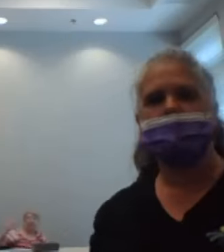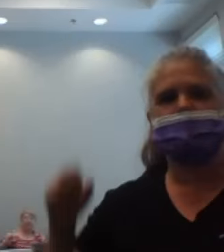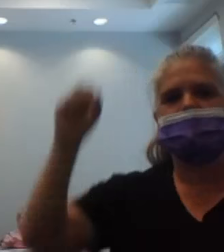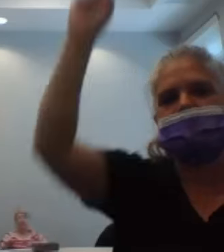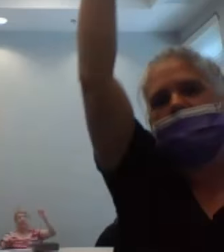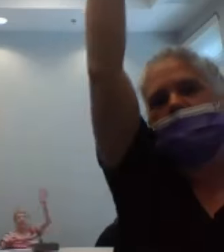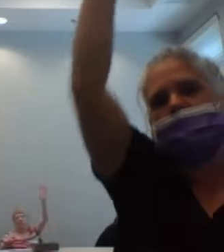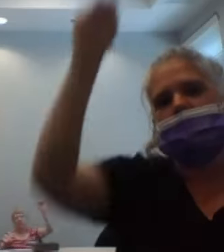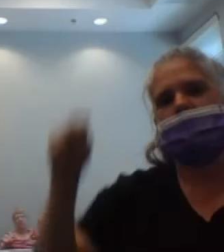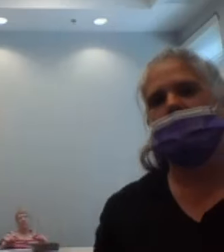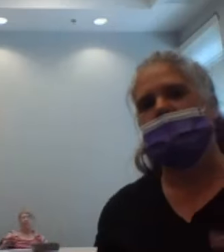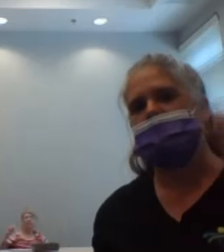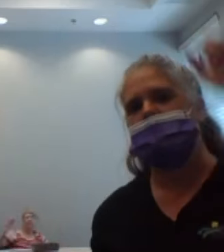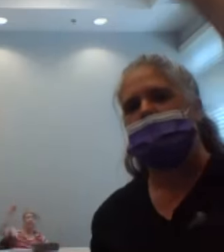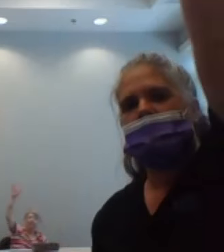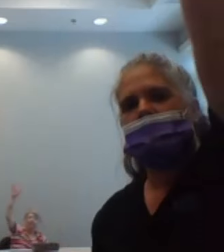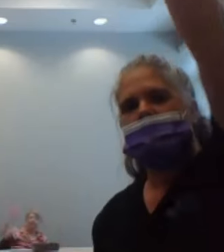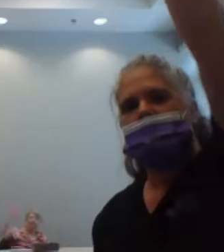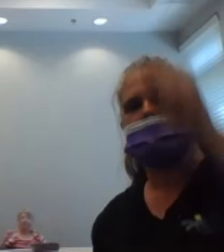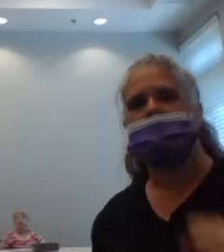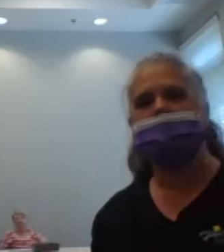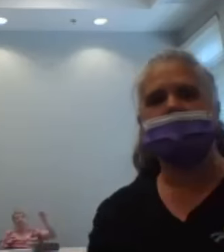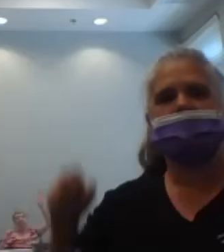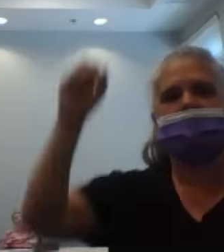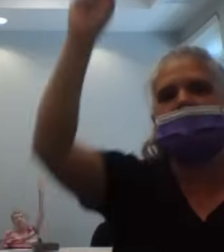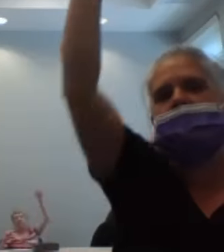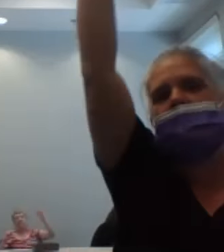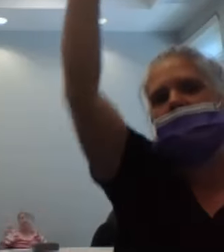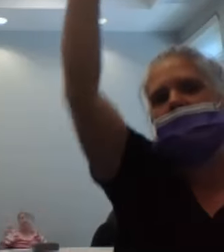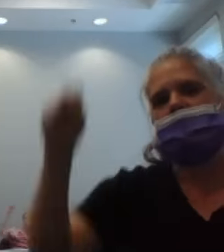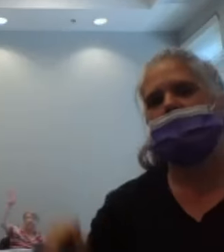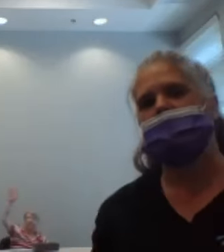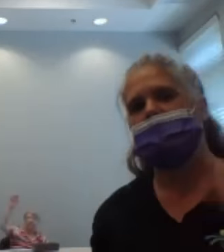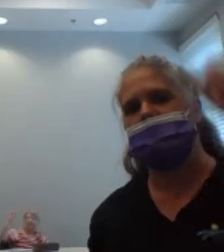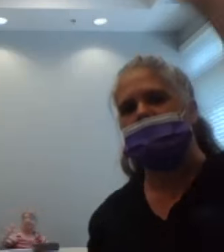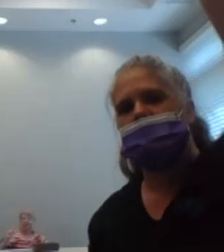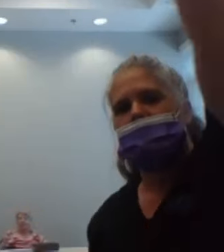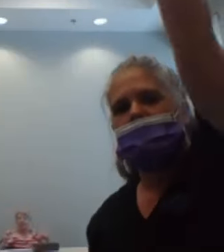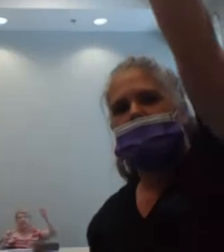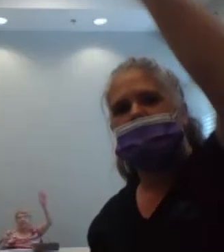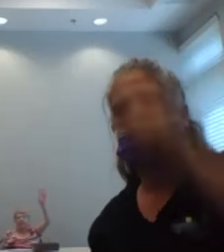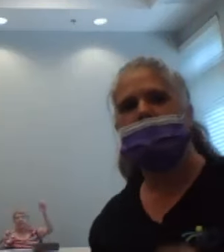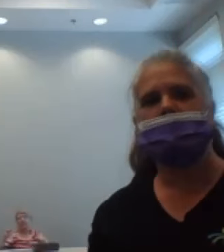9, 10, 11, 14,